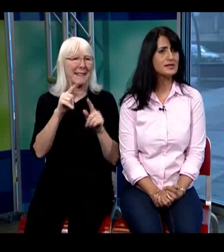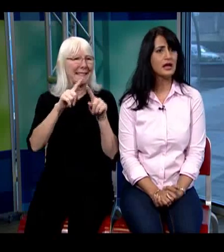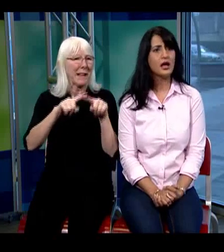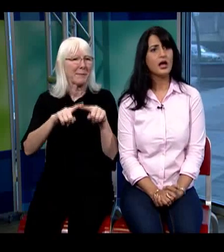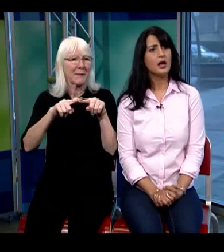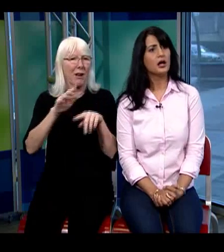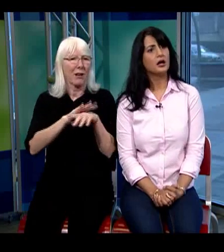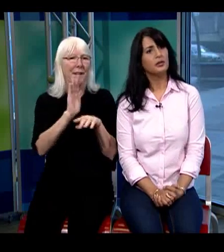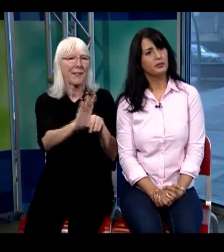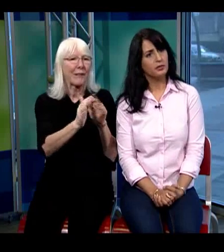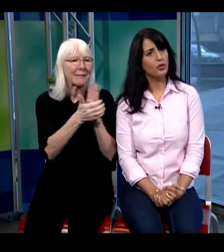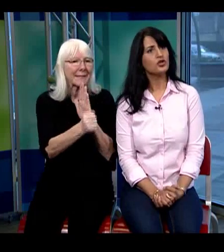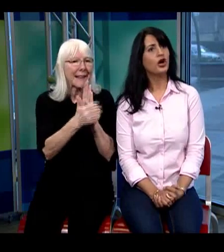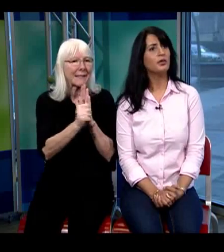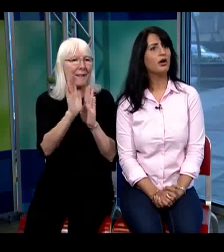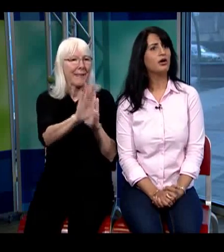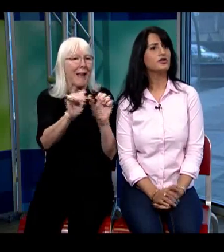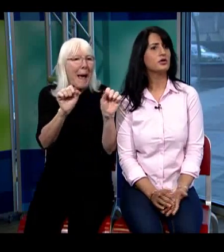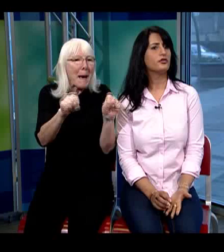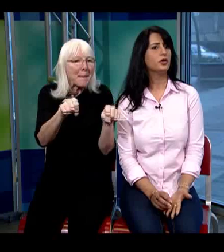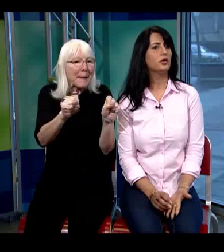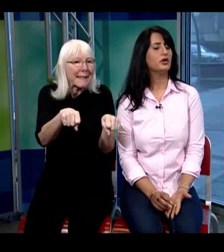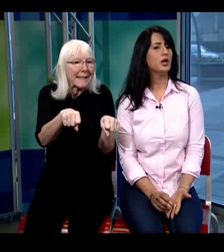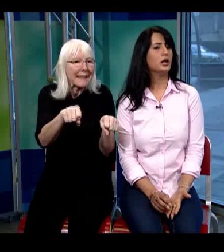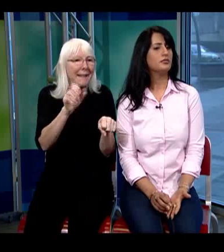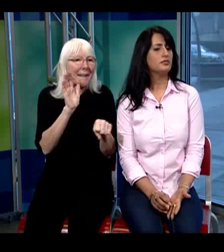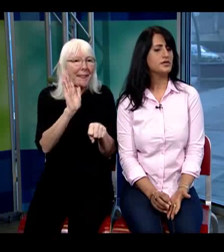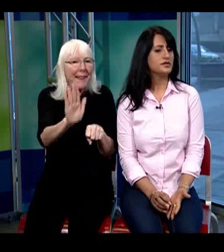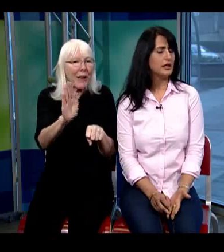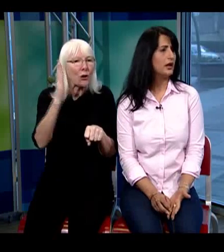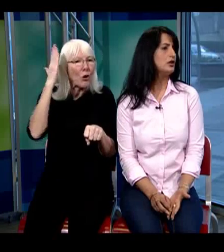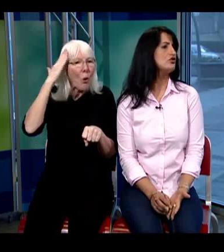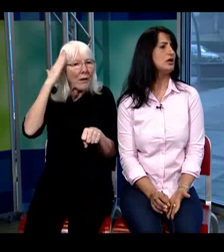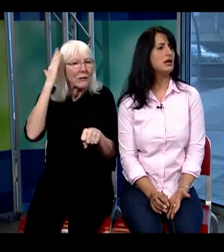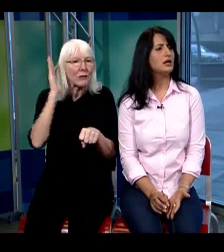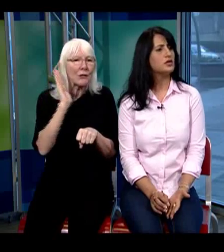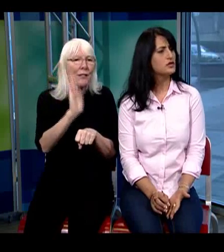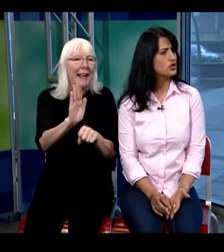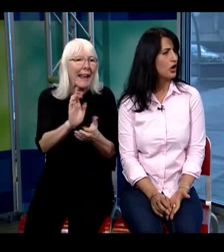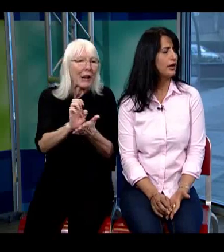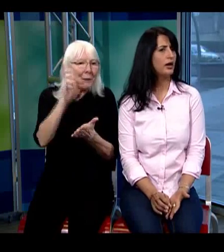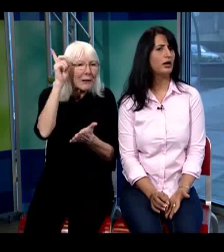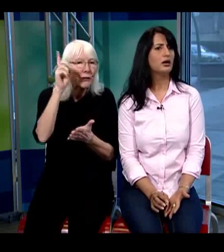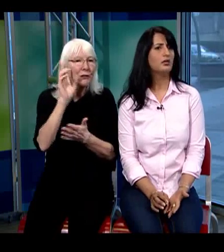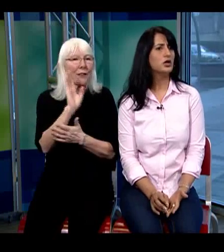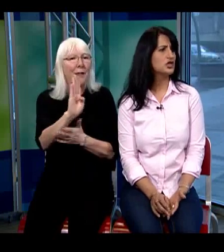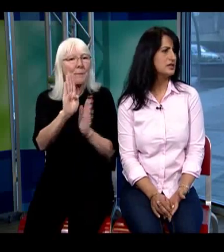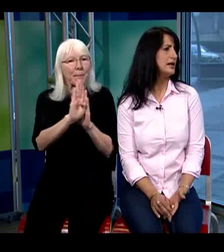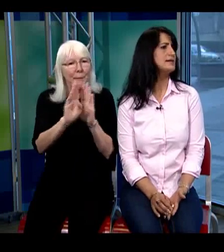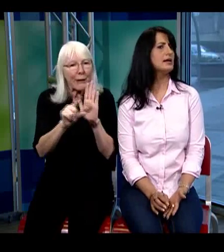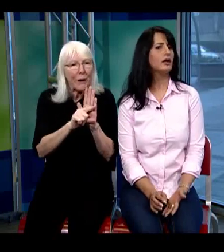but most common are sort of your data entry stocking merchandising